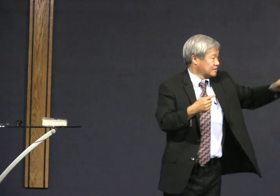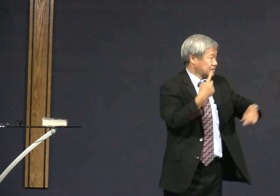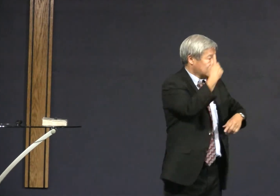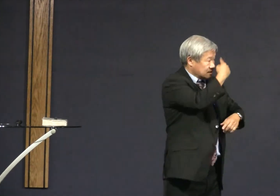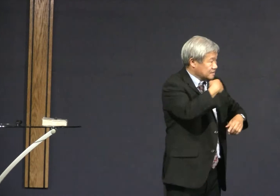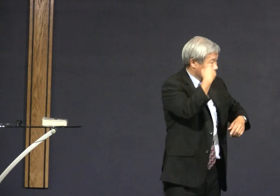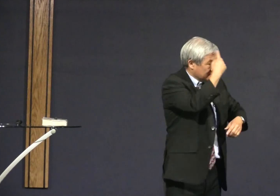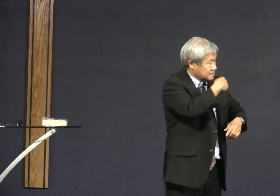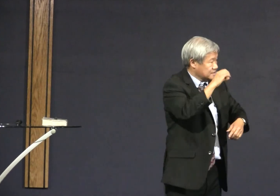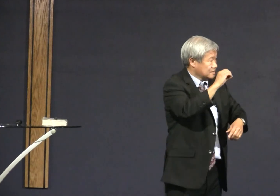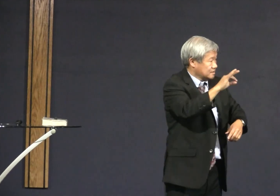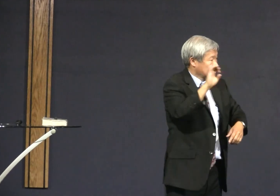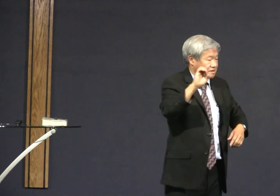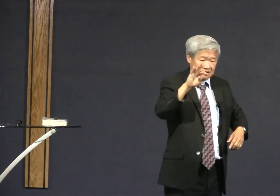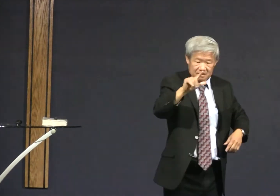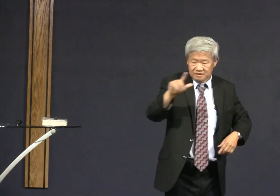appearance of evil